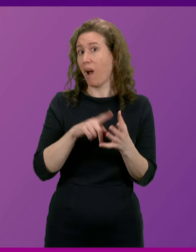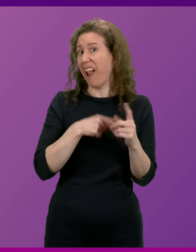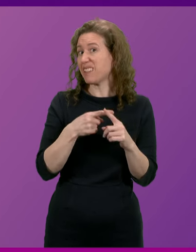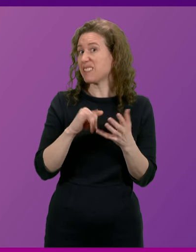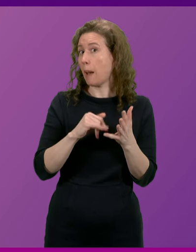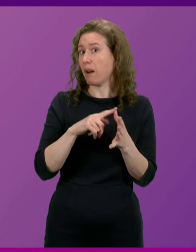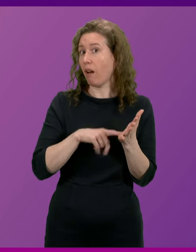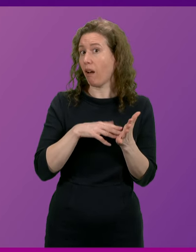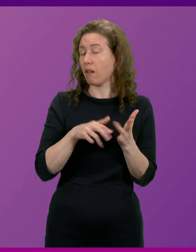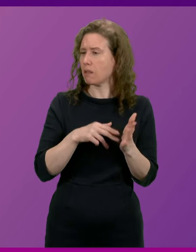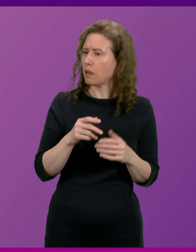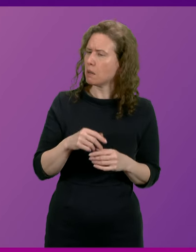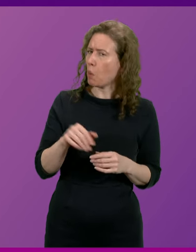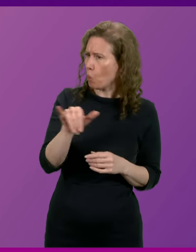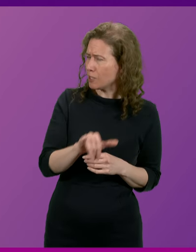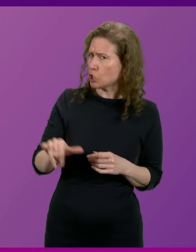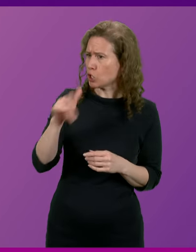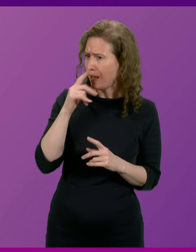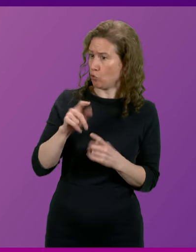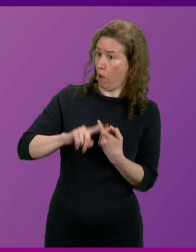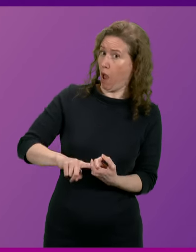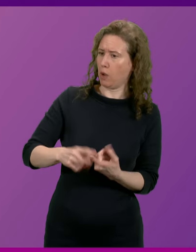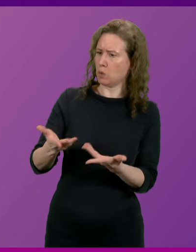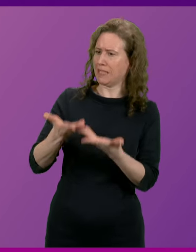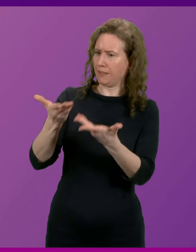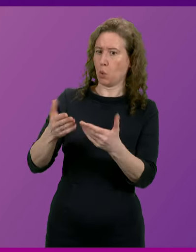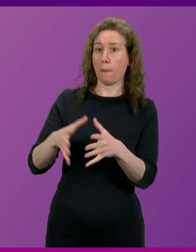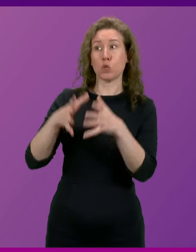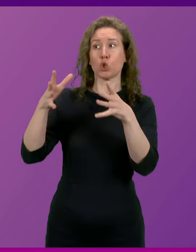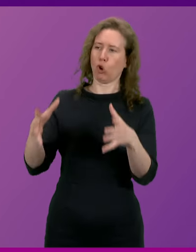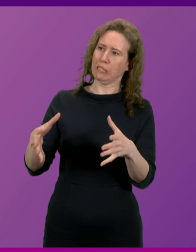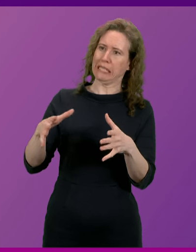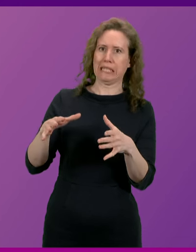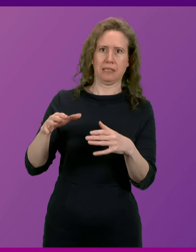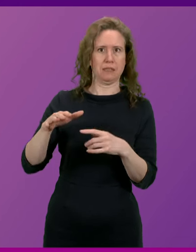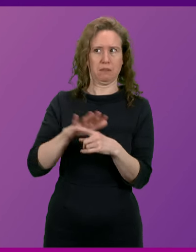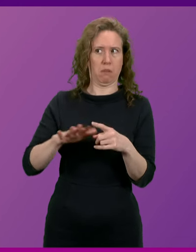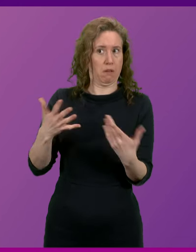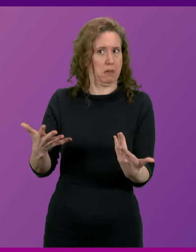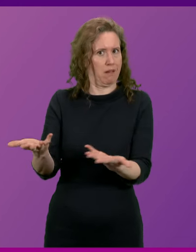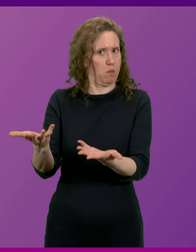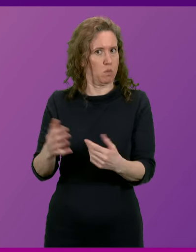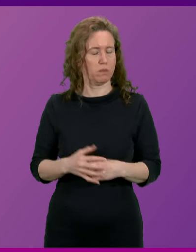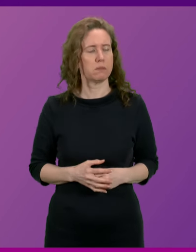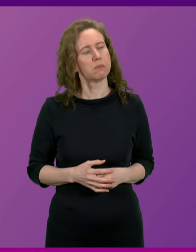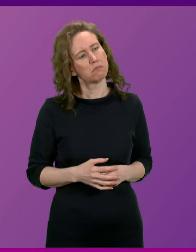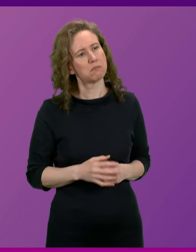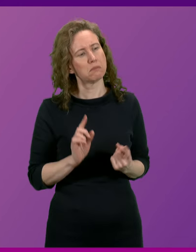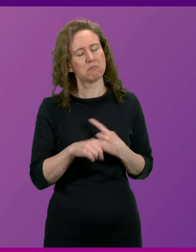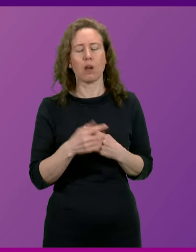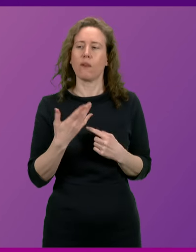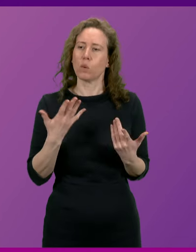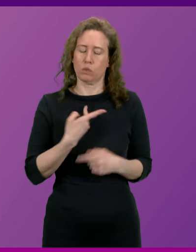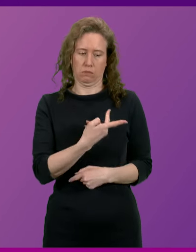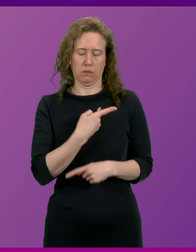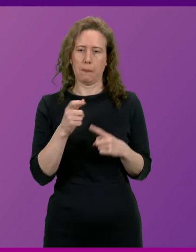which of them does he think he can rely on for a majority in parliament now? First Minister? Presiding Officer, obviously Patrick Harvey and I